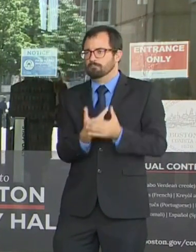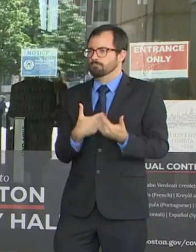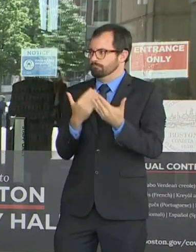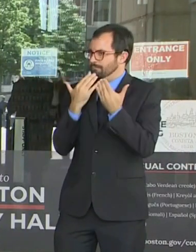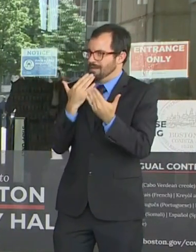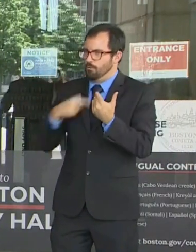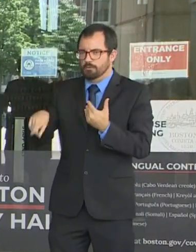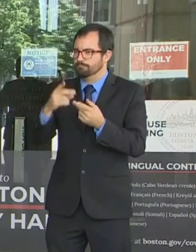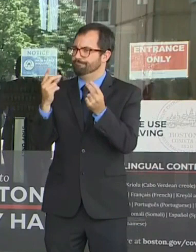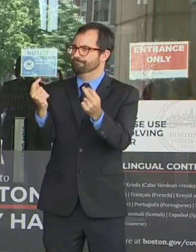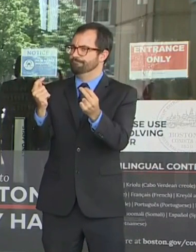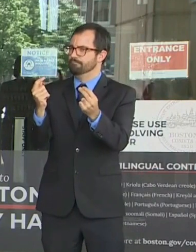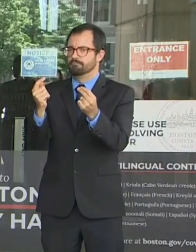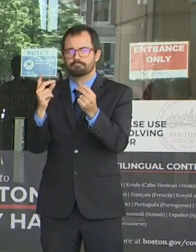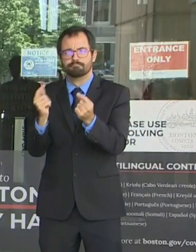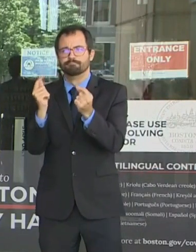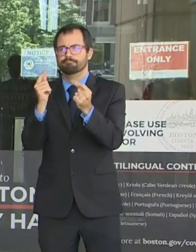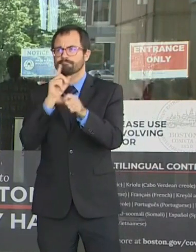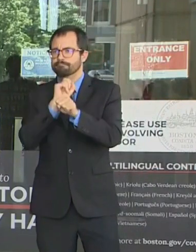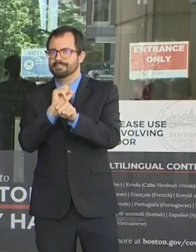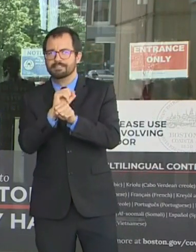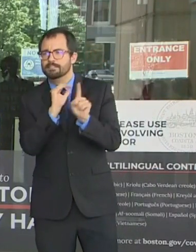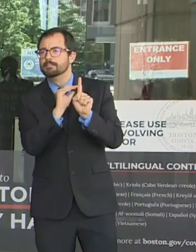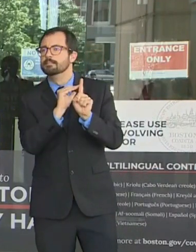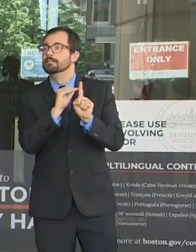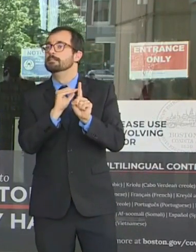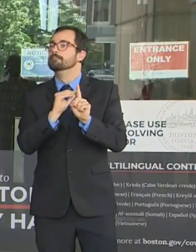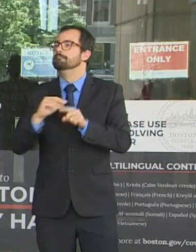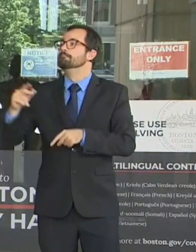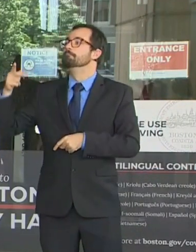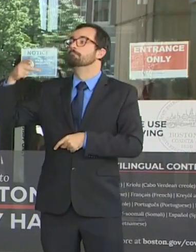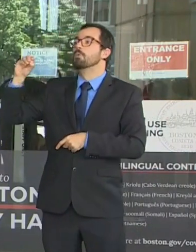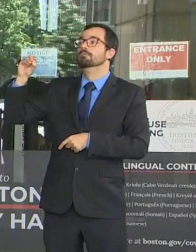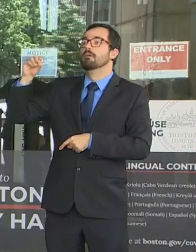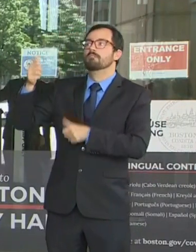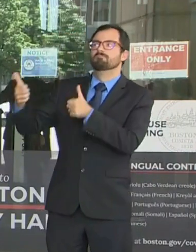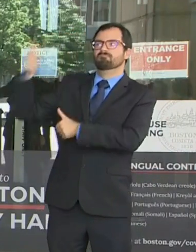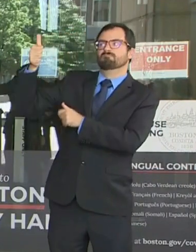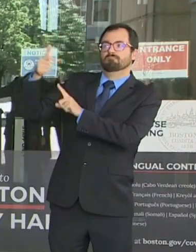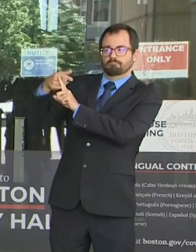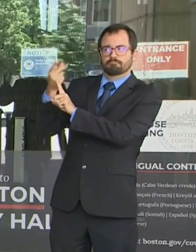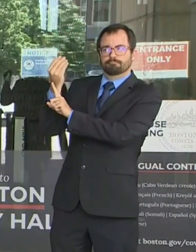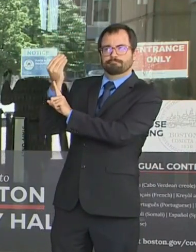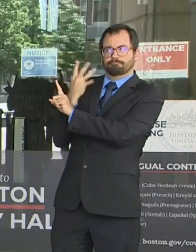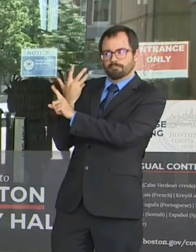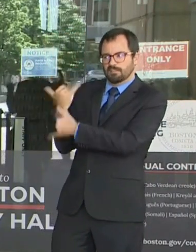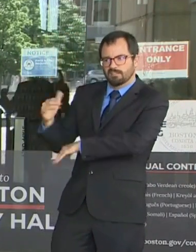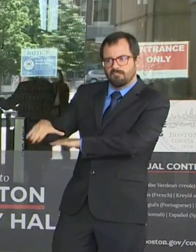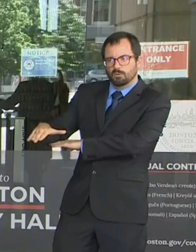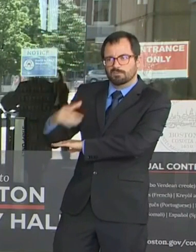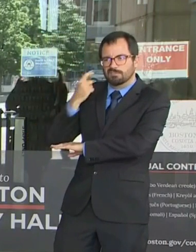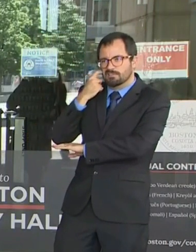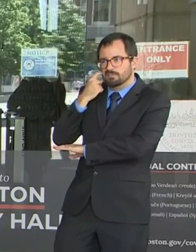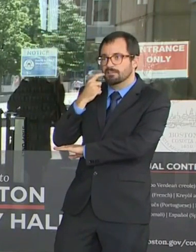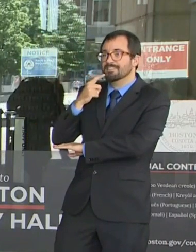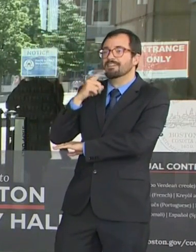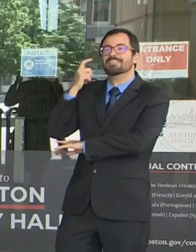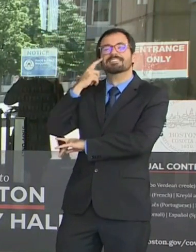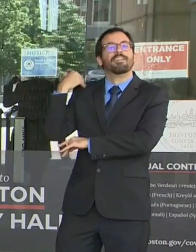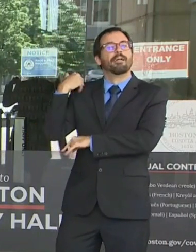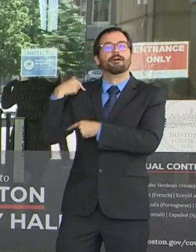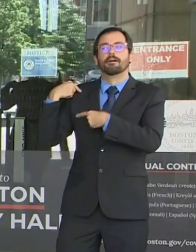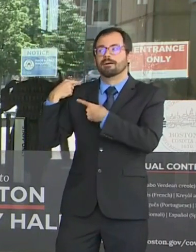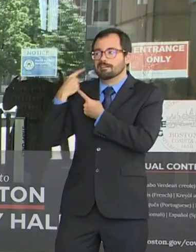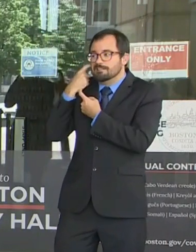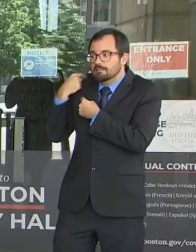we got word from the Postmaster General is suspending the operational changes that were causing this great concern. So we're going to continue to